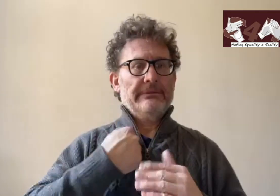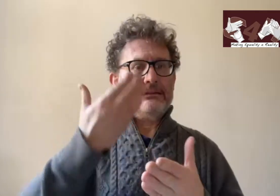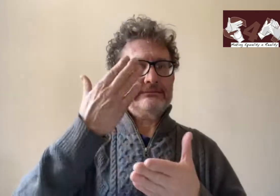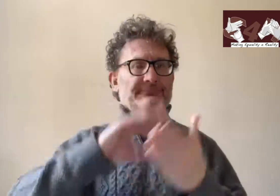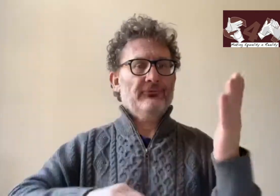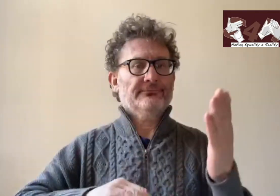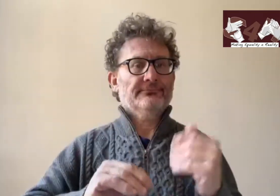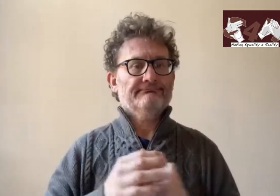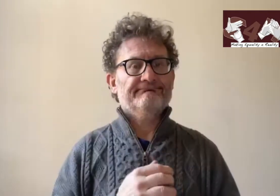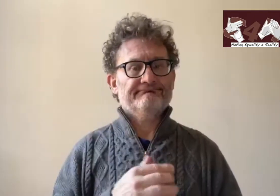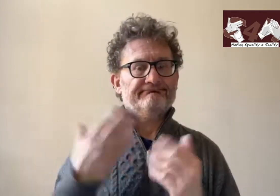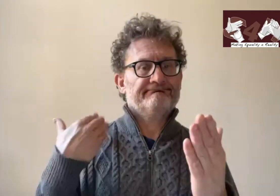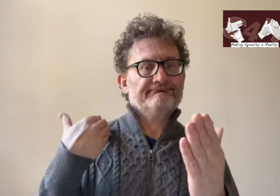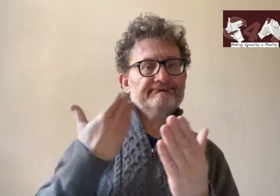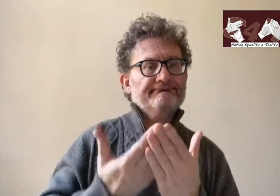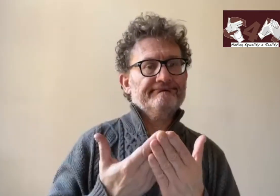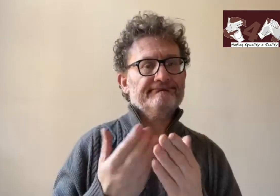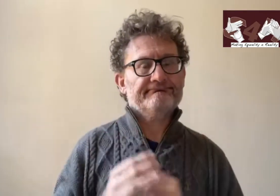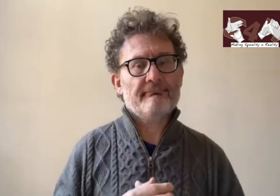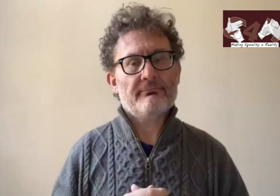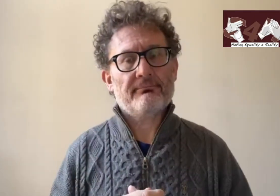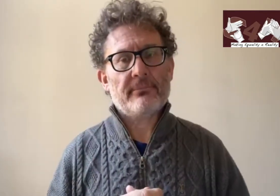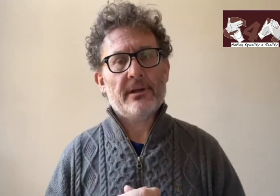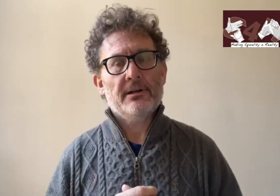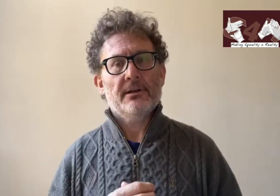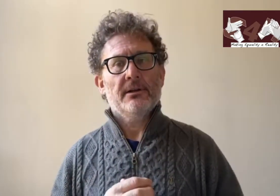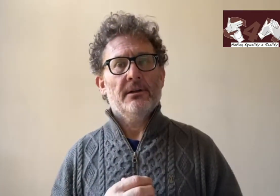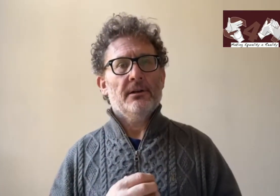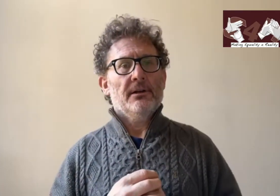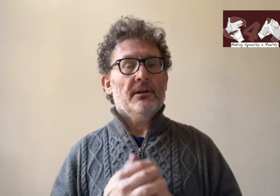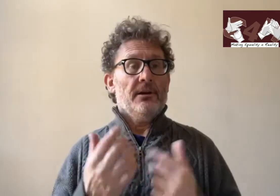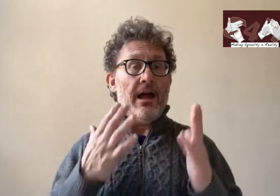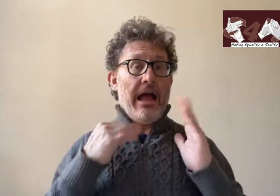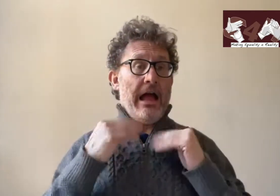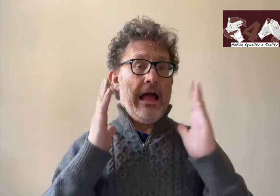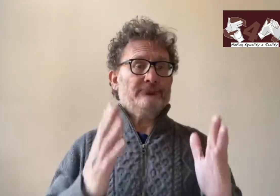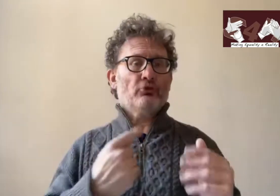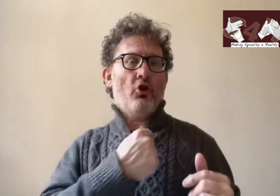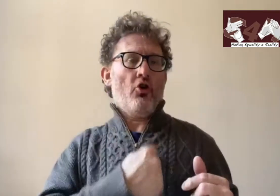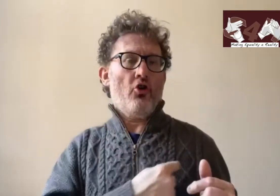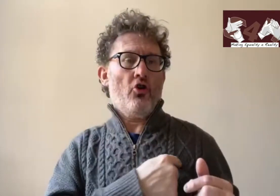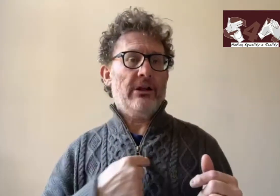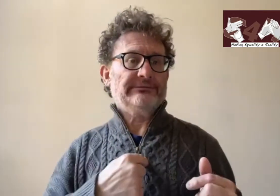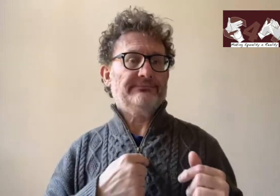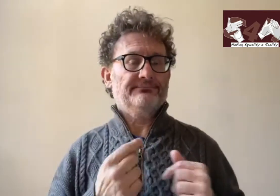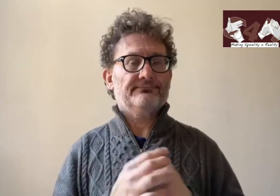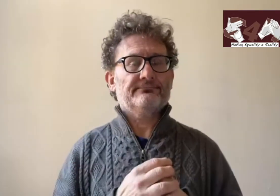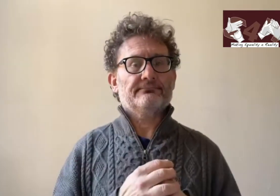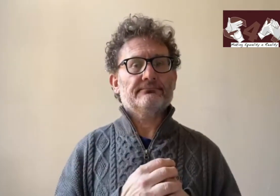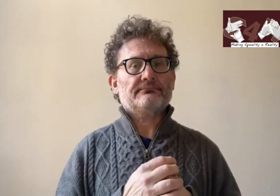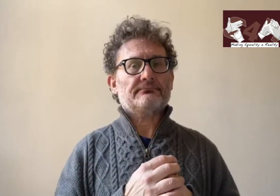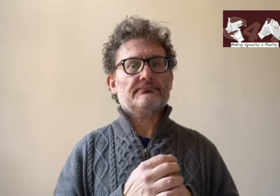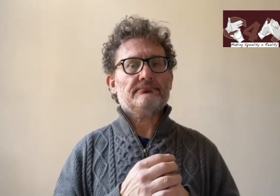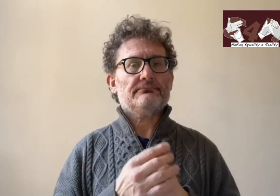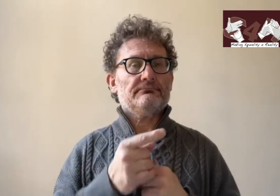topic to talk about but it's something that's based on my experience of dealing with this and I have to be quite honest with you.